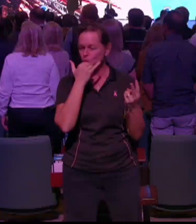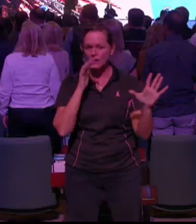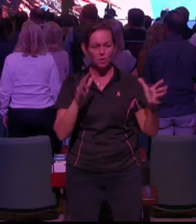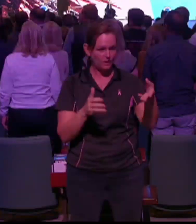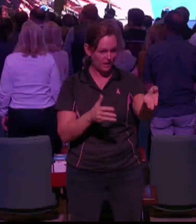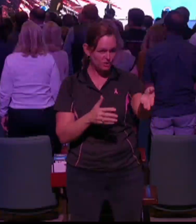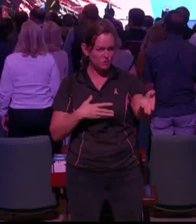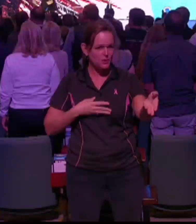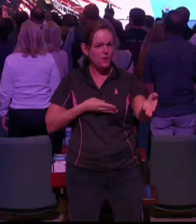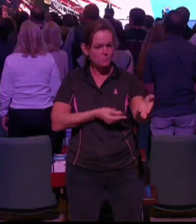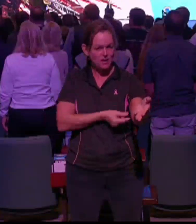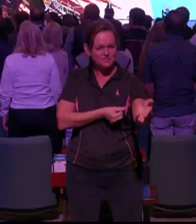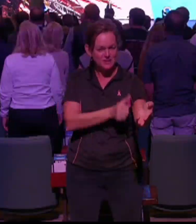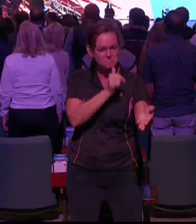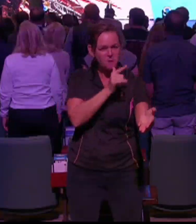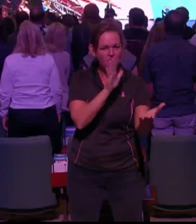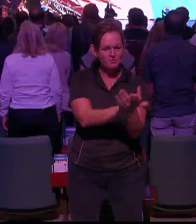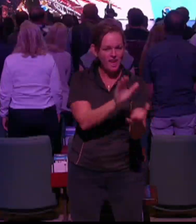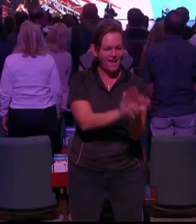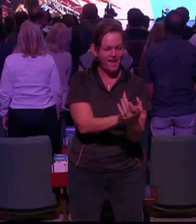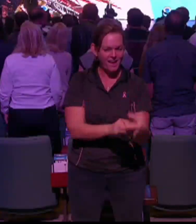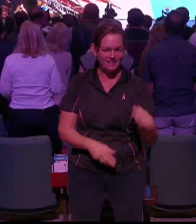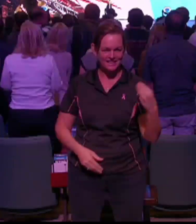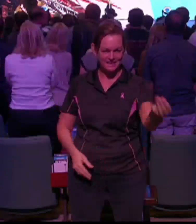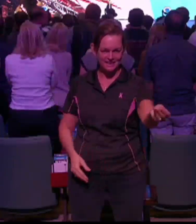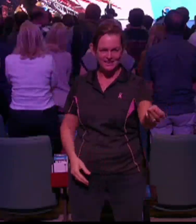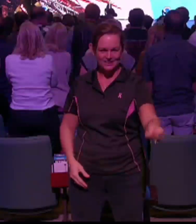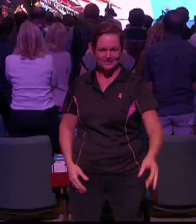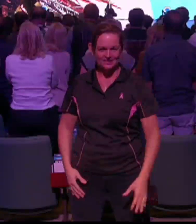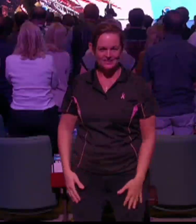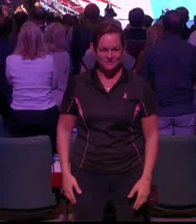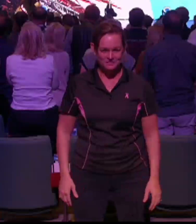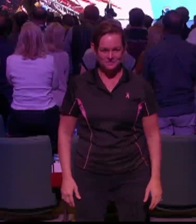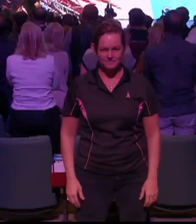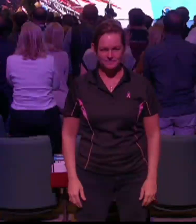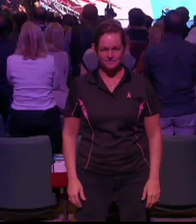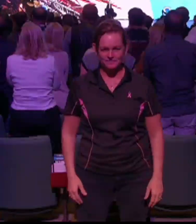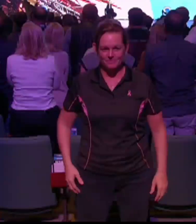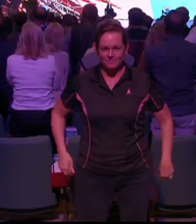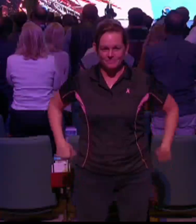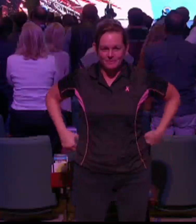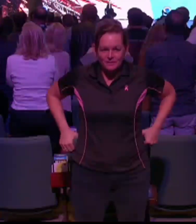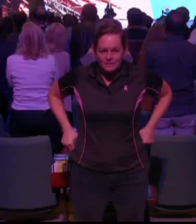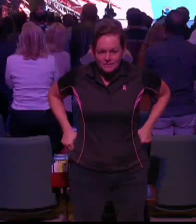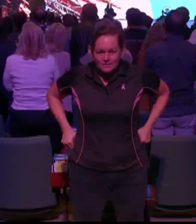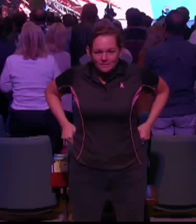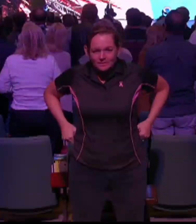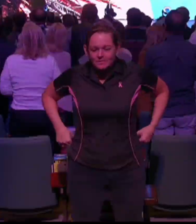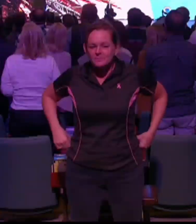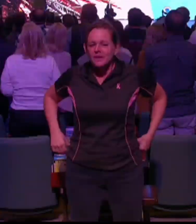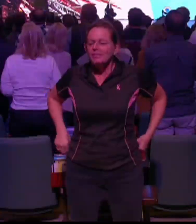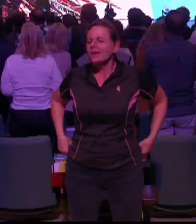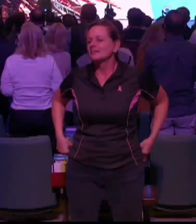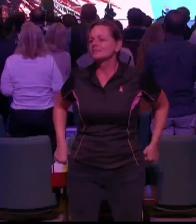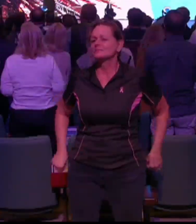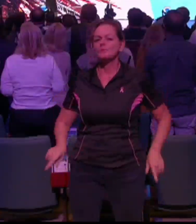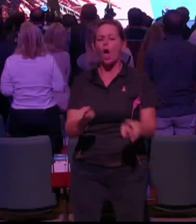breastfeeding mothers. Here you go. All right. You are most welcome. And then we have the book out there. Pastor Julie,